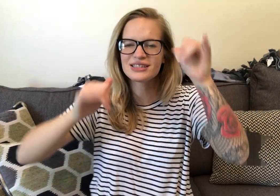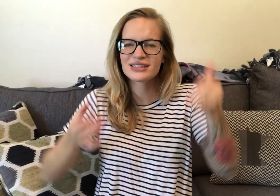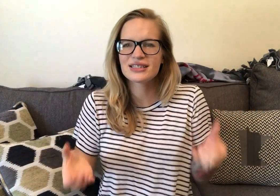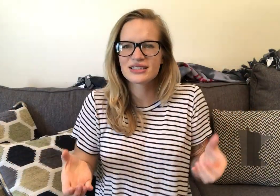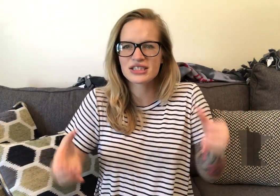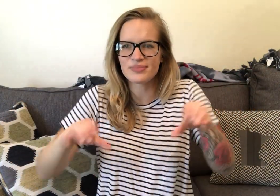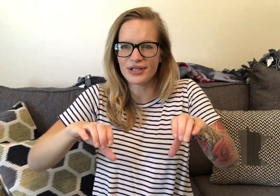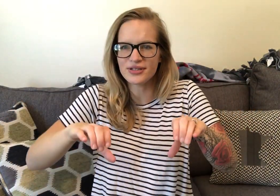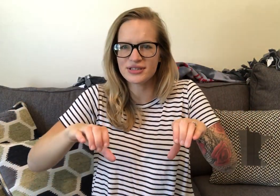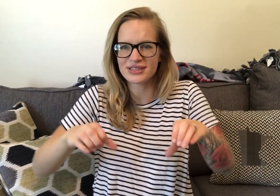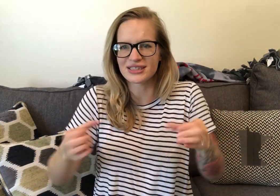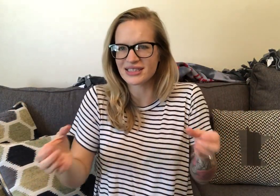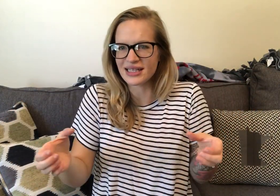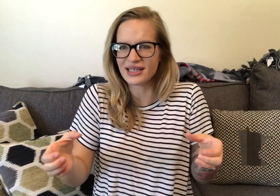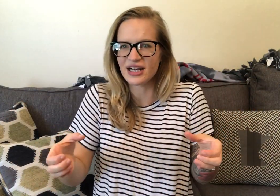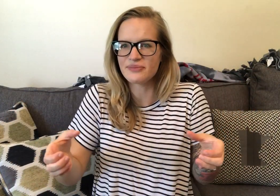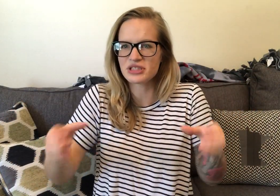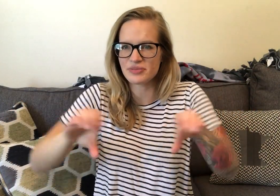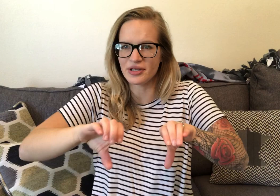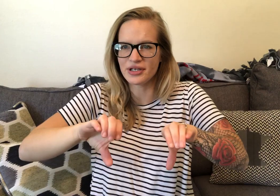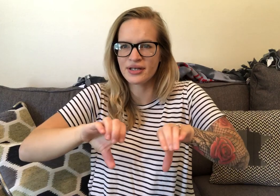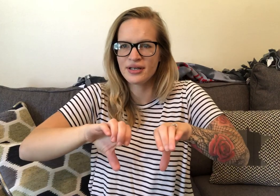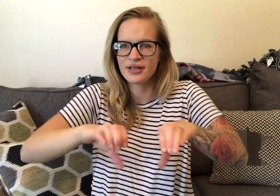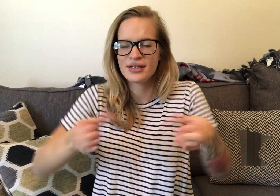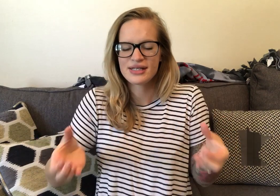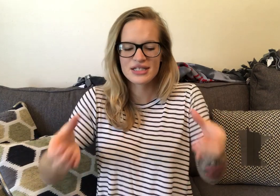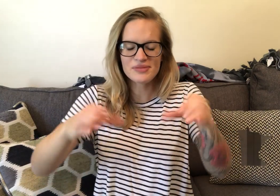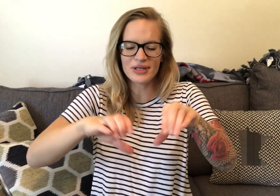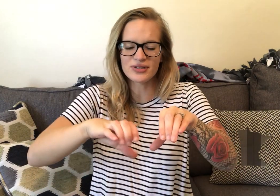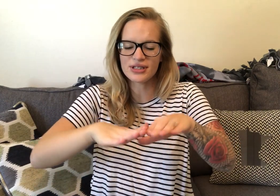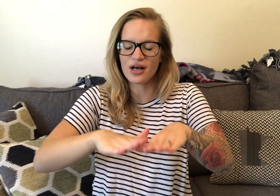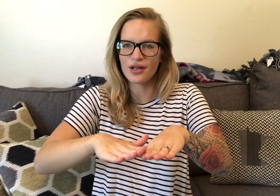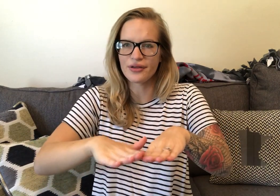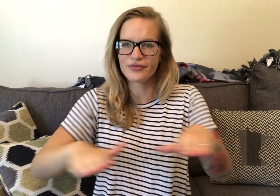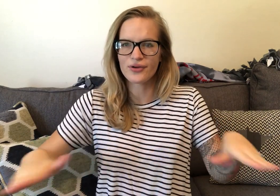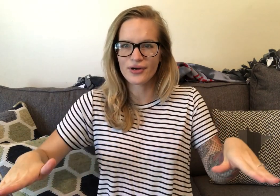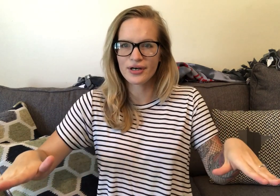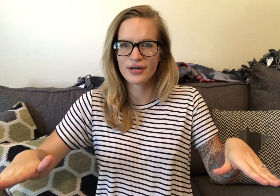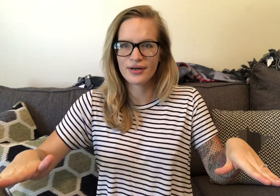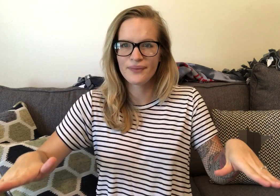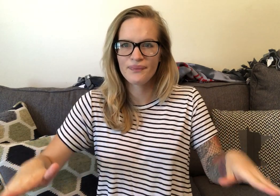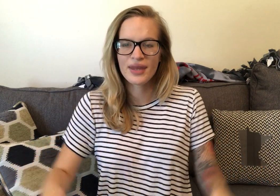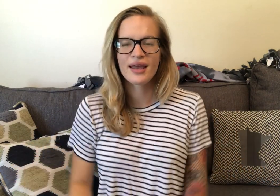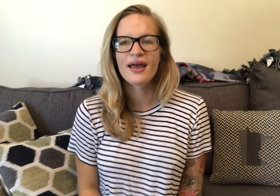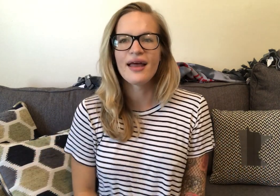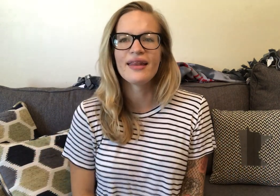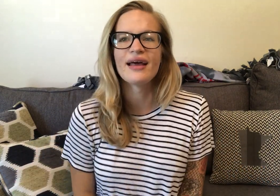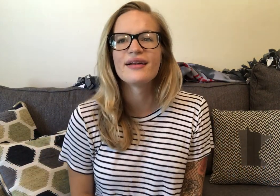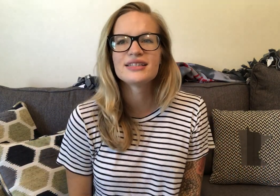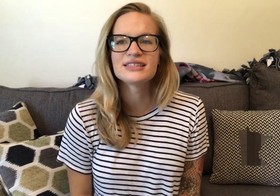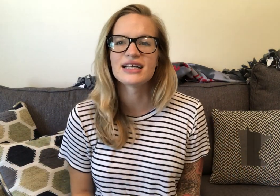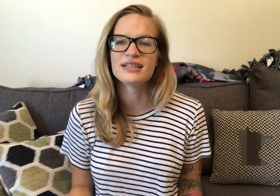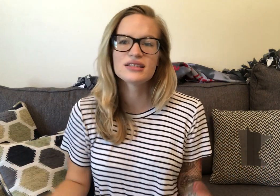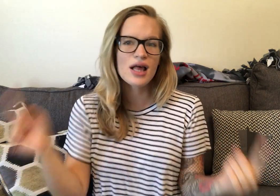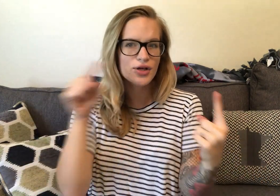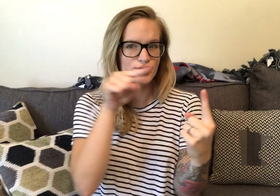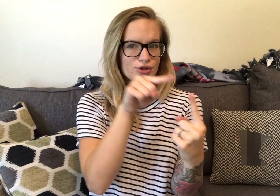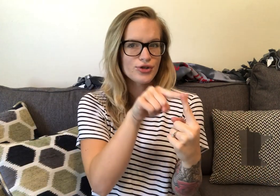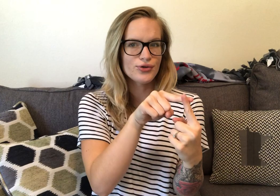Drinks spilt. So it's like the cup spilling. Spilt on the floor. And then she says to